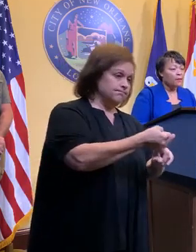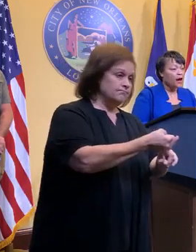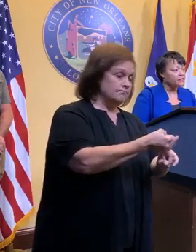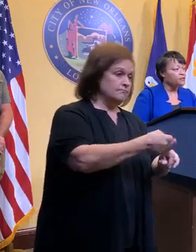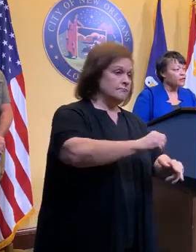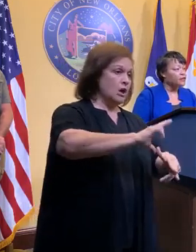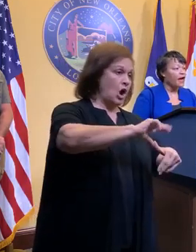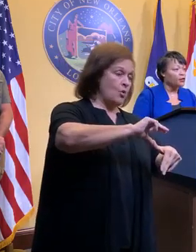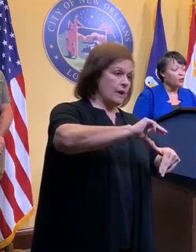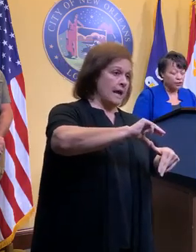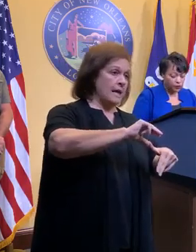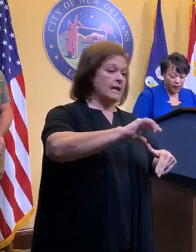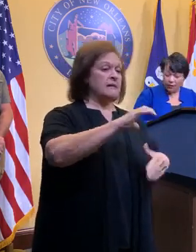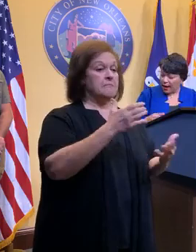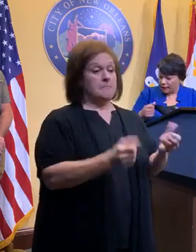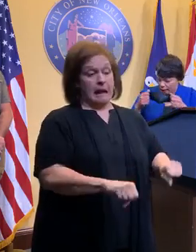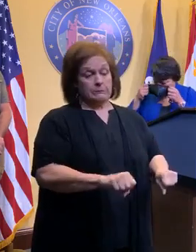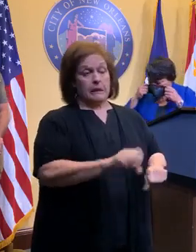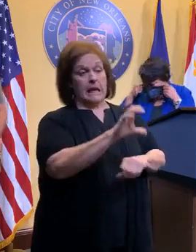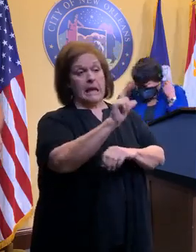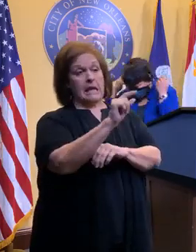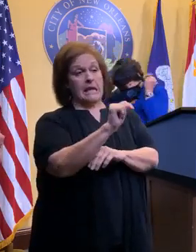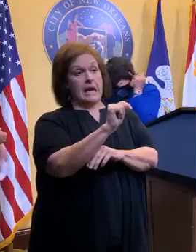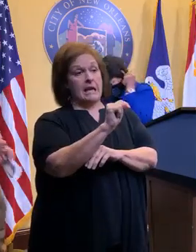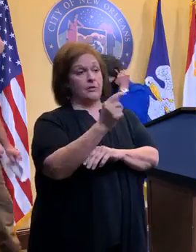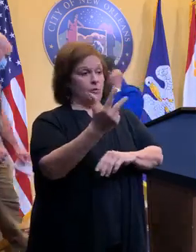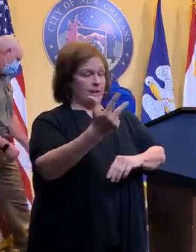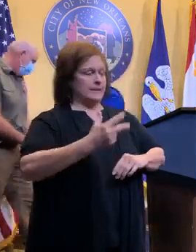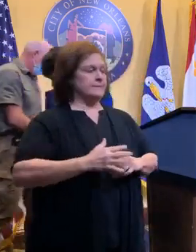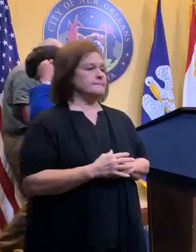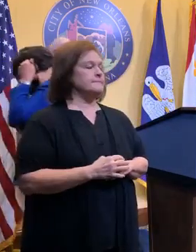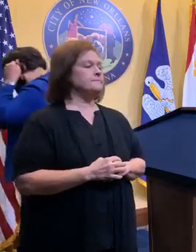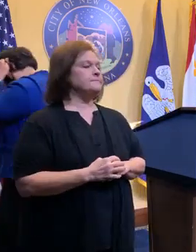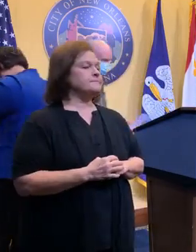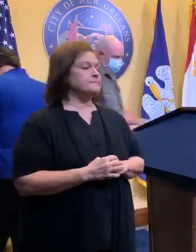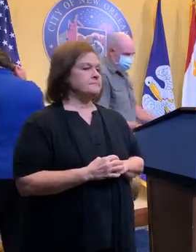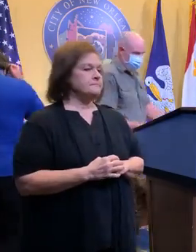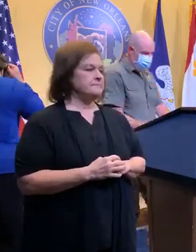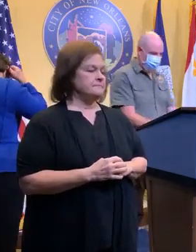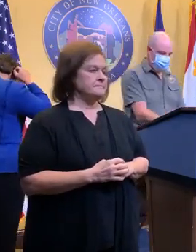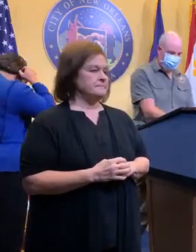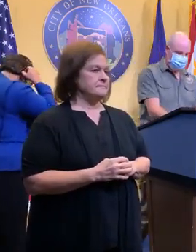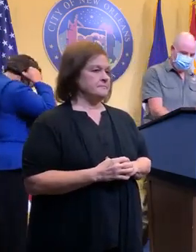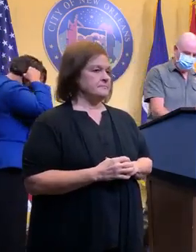hurricane, possibly Category 3. Colin? Yes, ma'am.